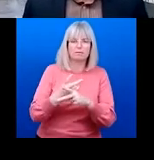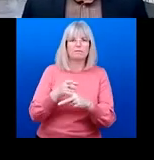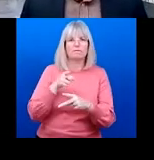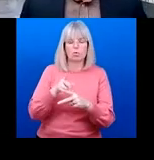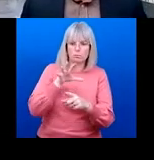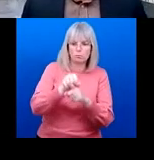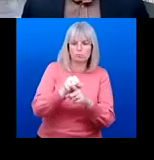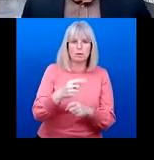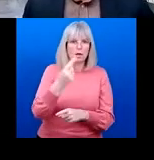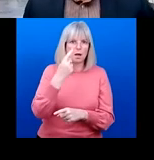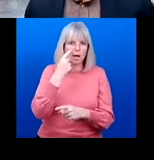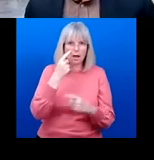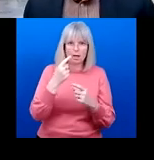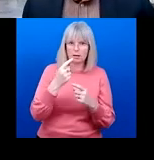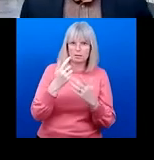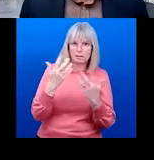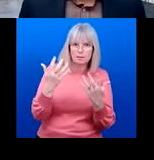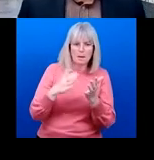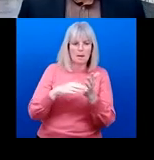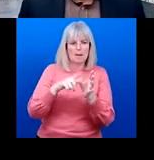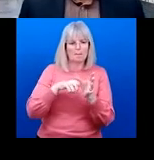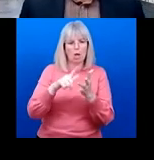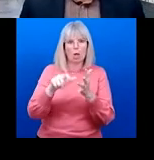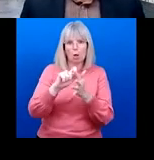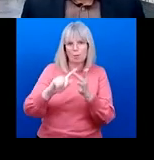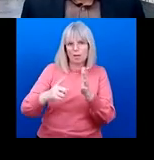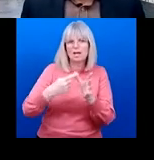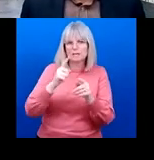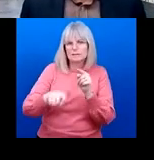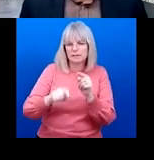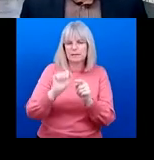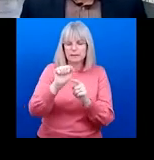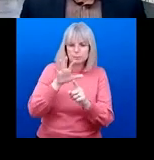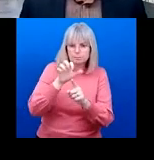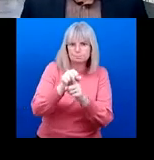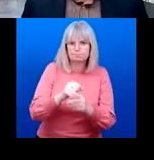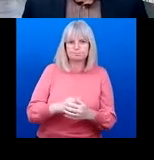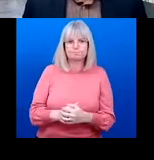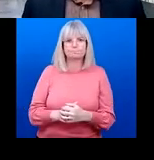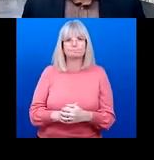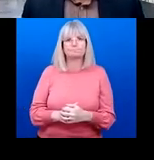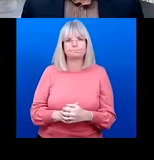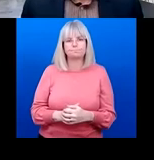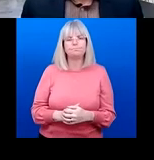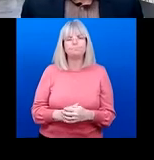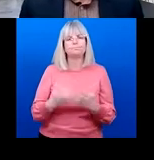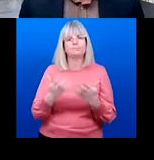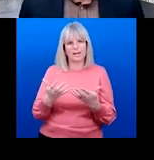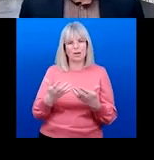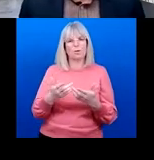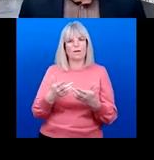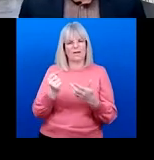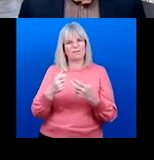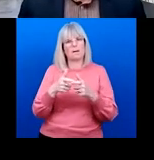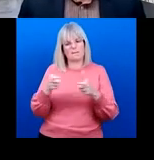Alakos I wanted to do now is briefly focus on the first key area of work, which is the package of eye care interventions as it directly